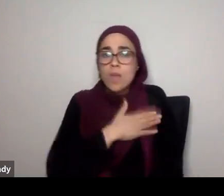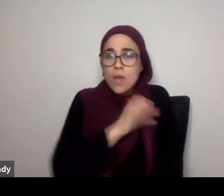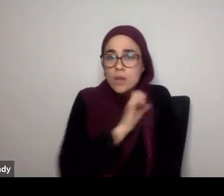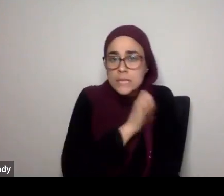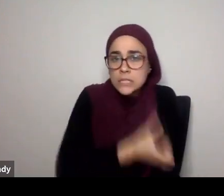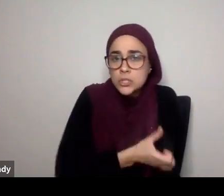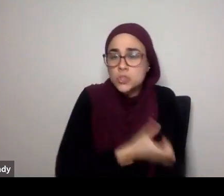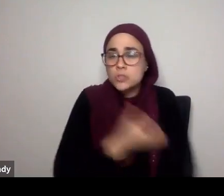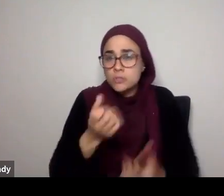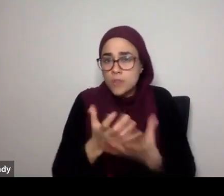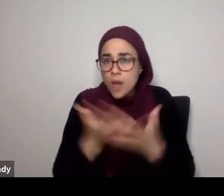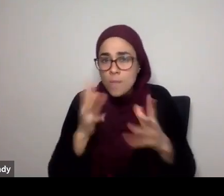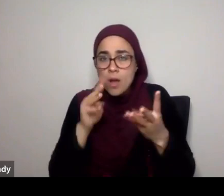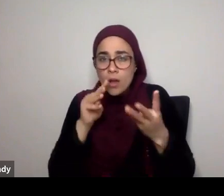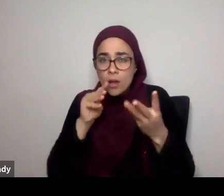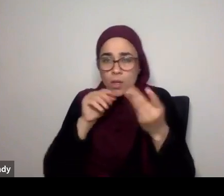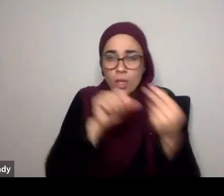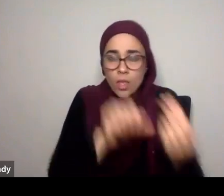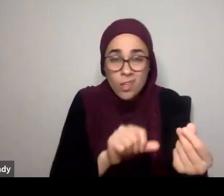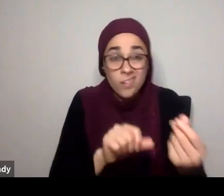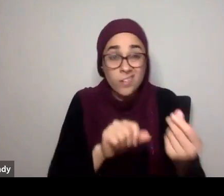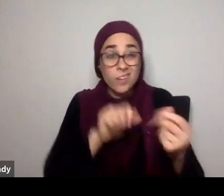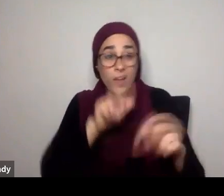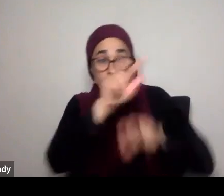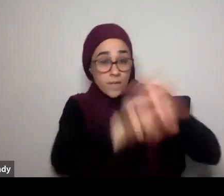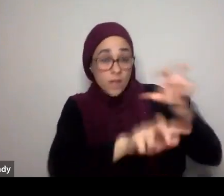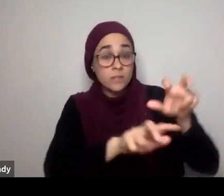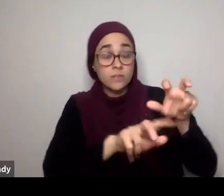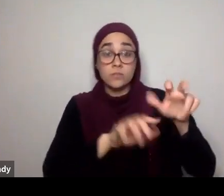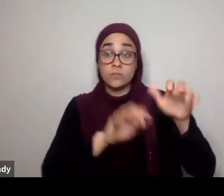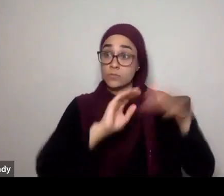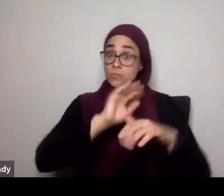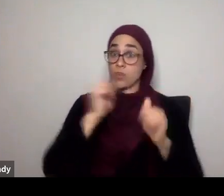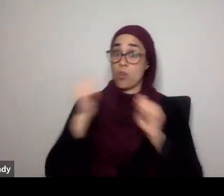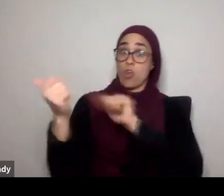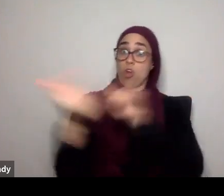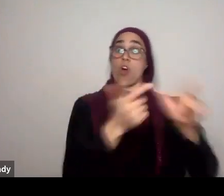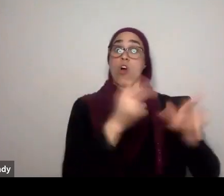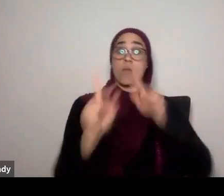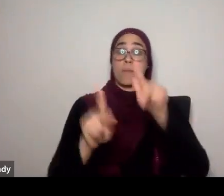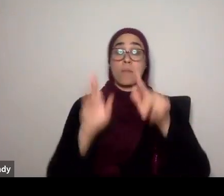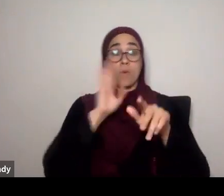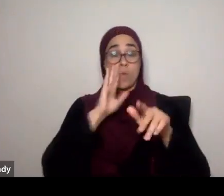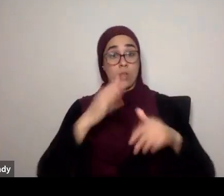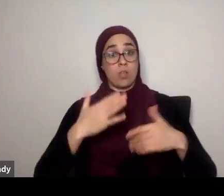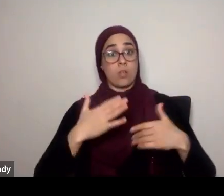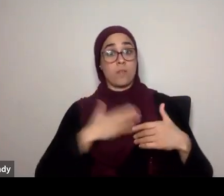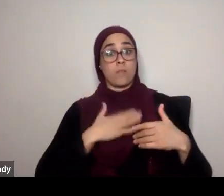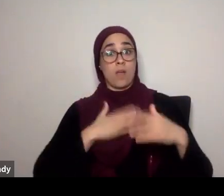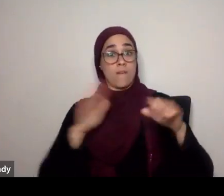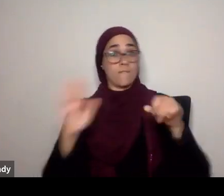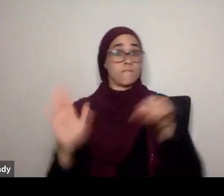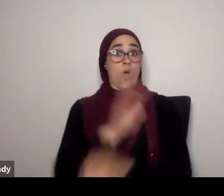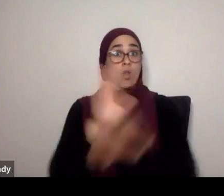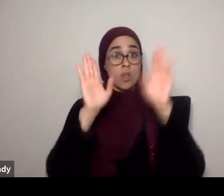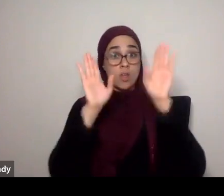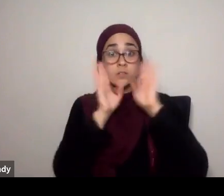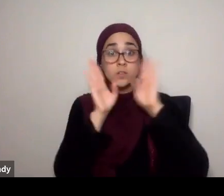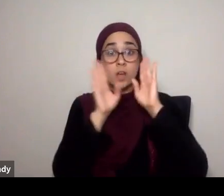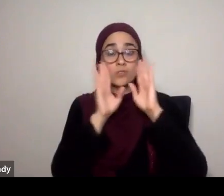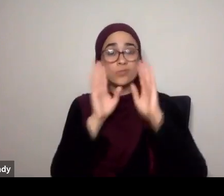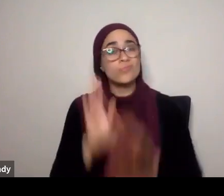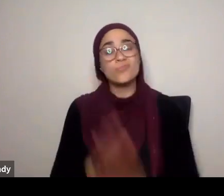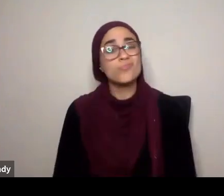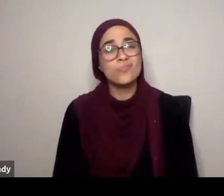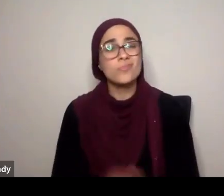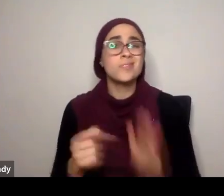to exert when, I'm not going to give everybody, you know, my full attention, my full undivided attention, sometimes basically, there'll be trolls, who